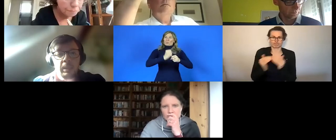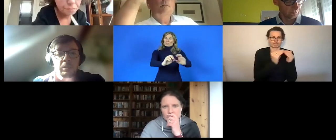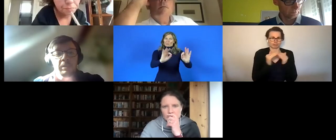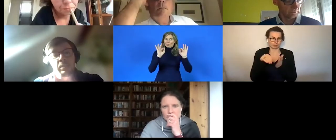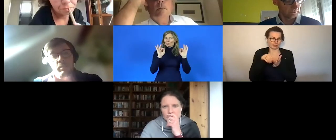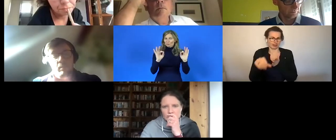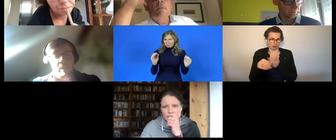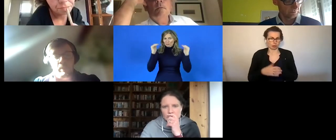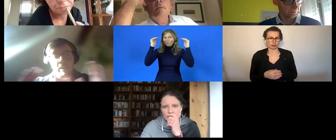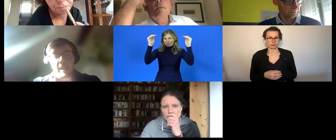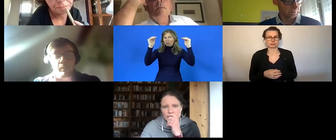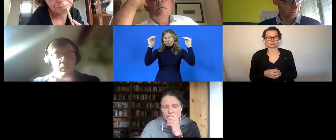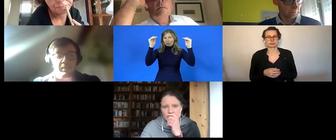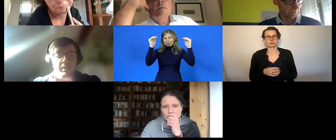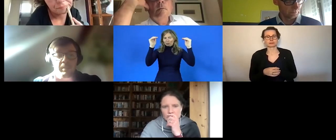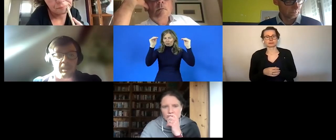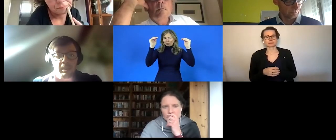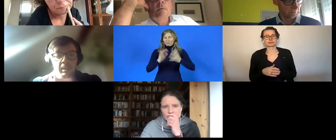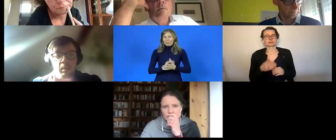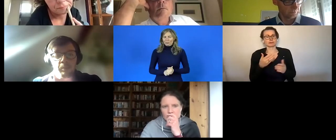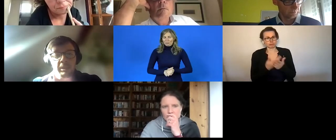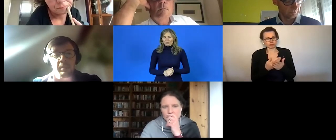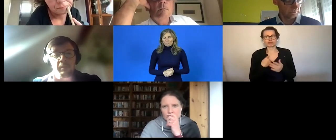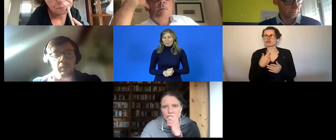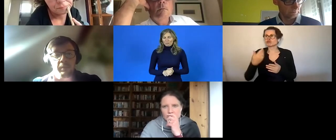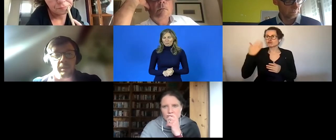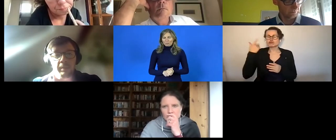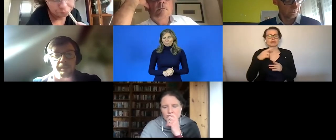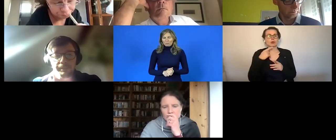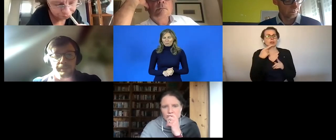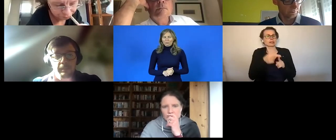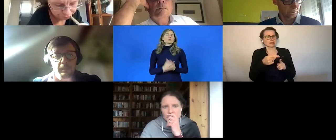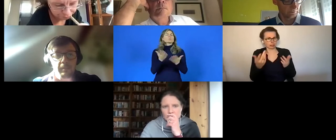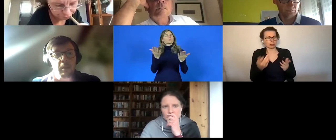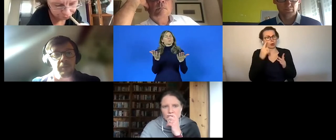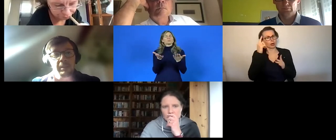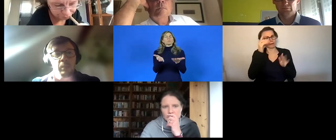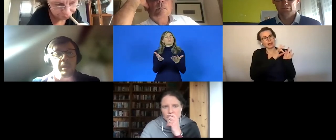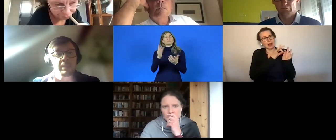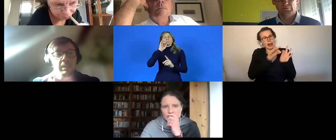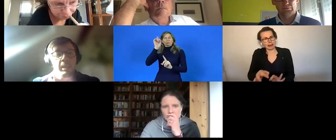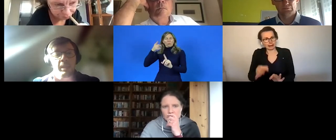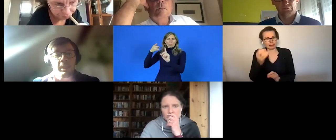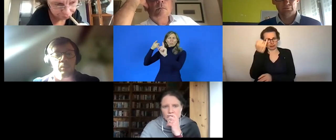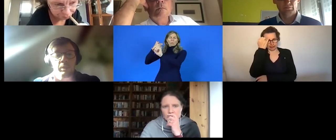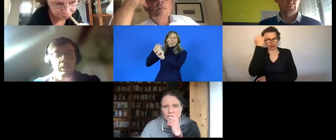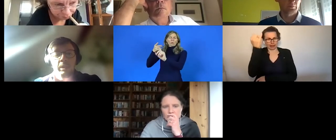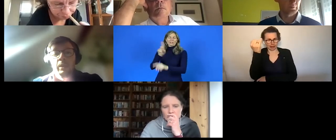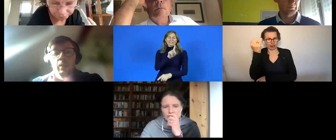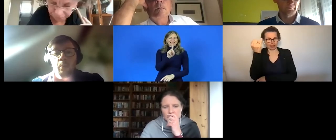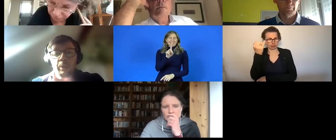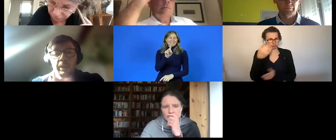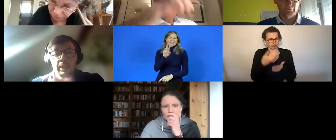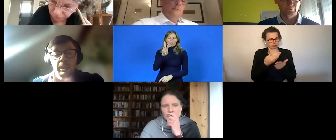so this is a bit the leitmotif this is a bit the objective of the of the device uh network